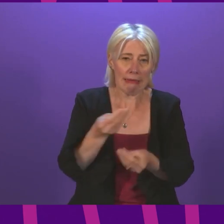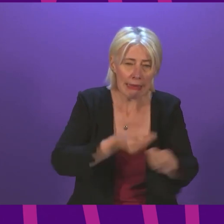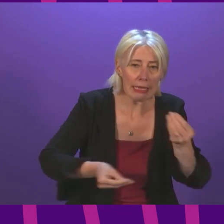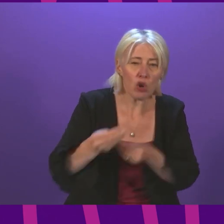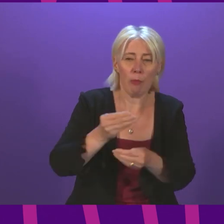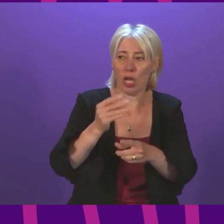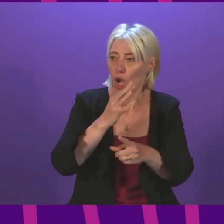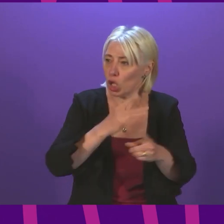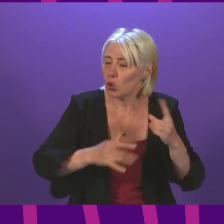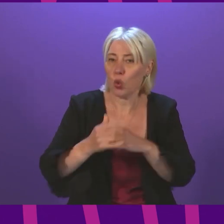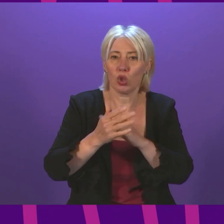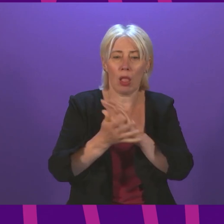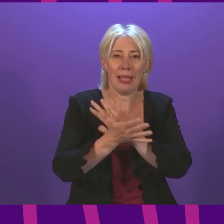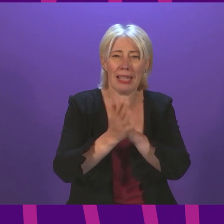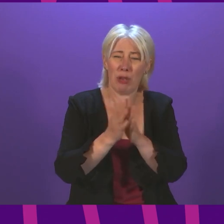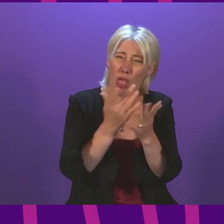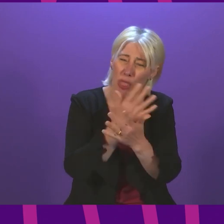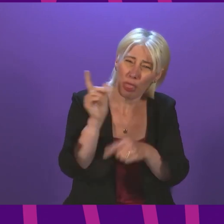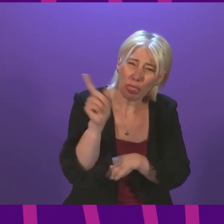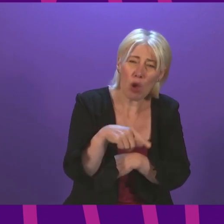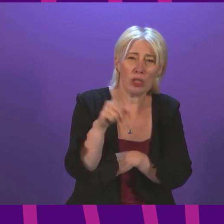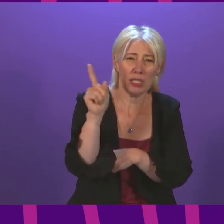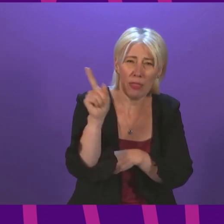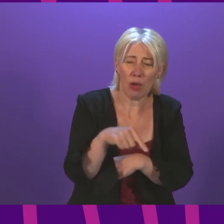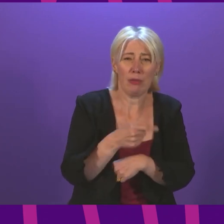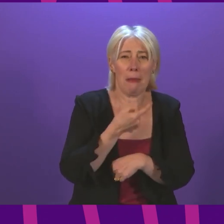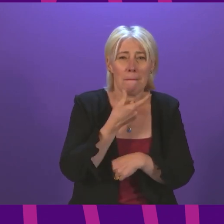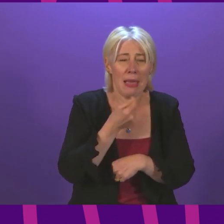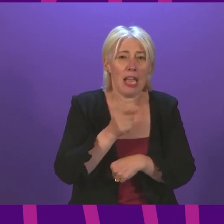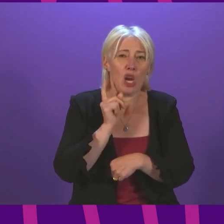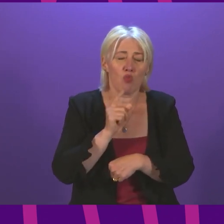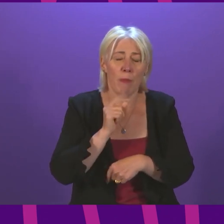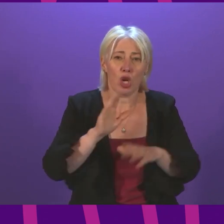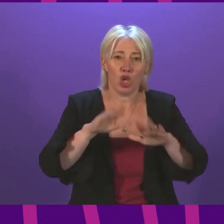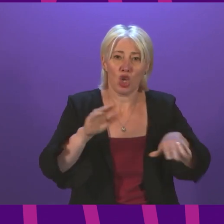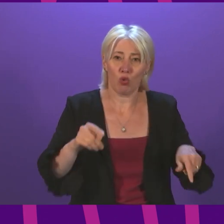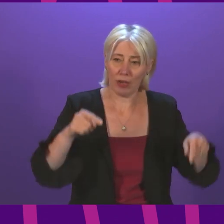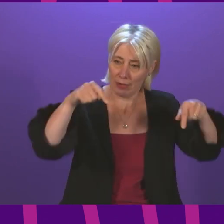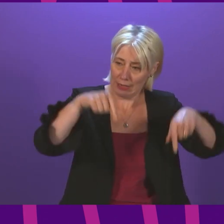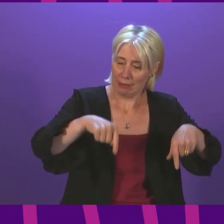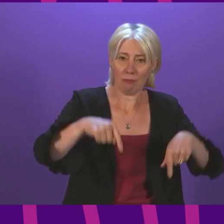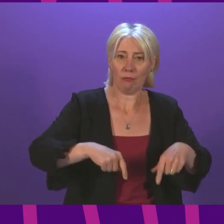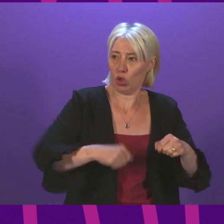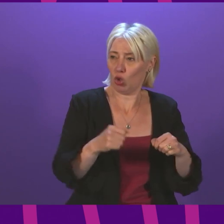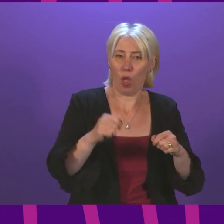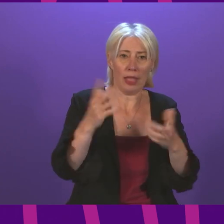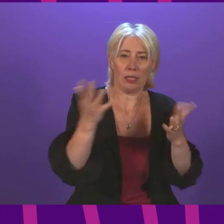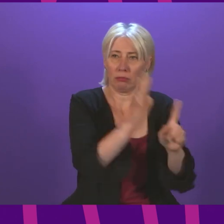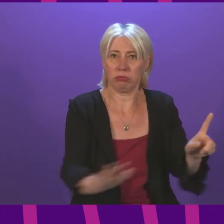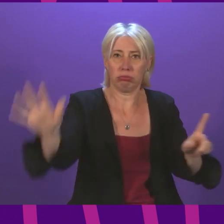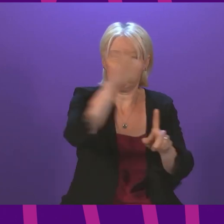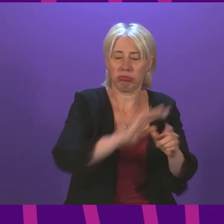and social damage to thousands of men, women and children up and down Scotland.